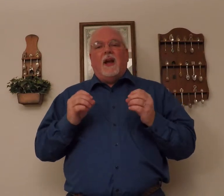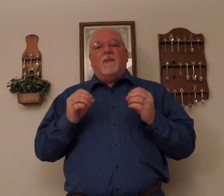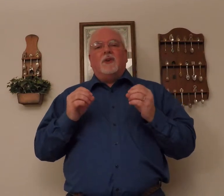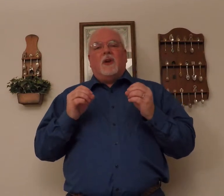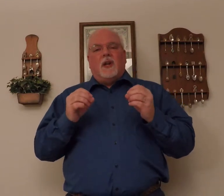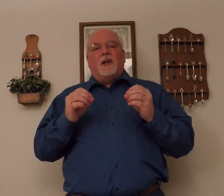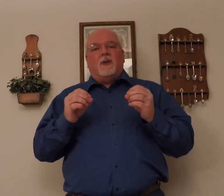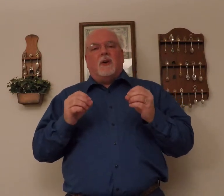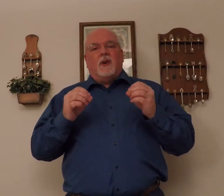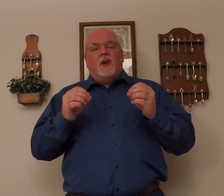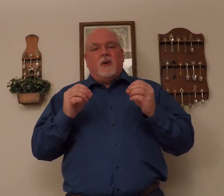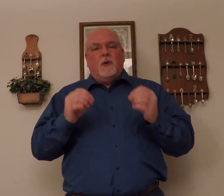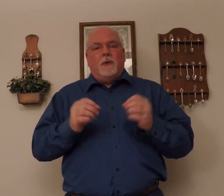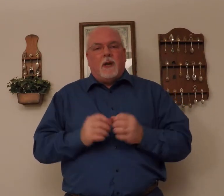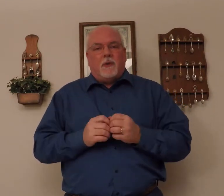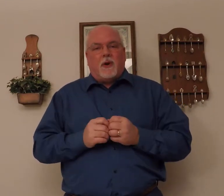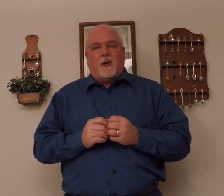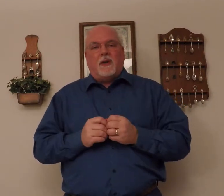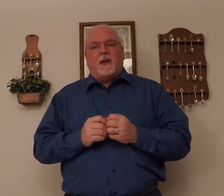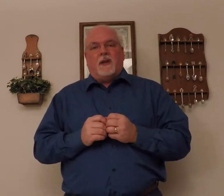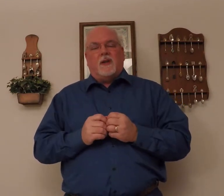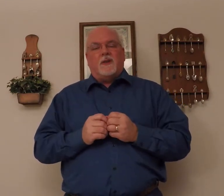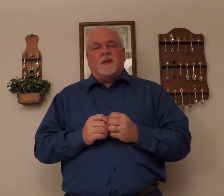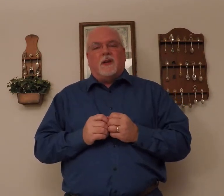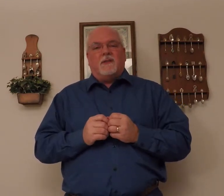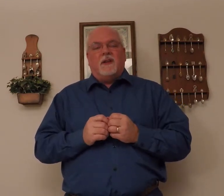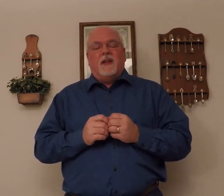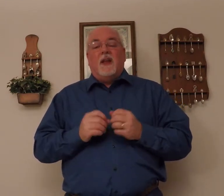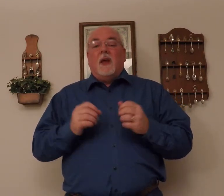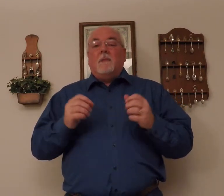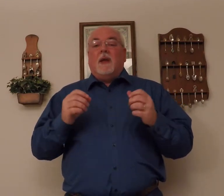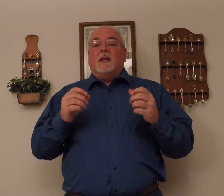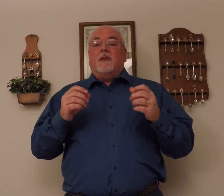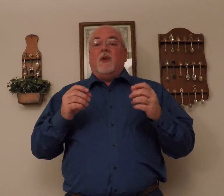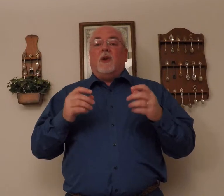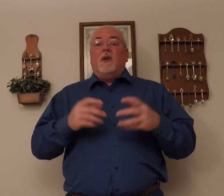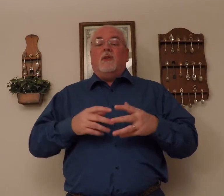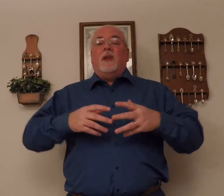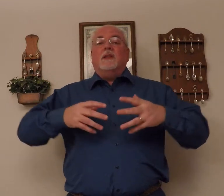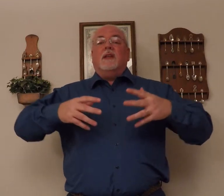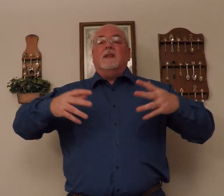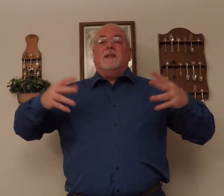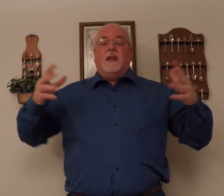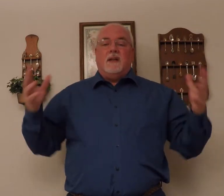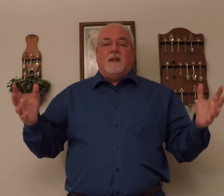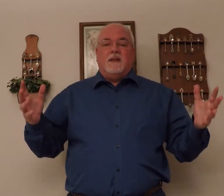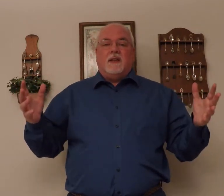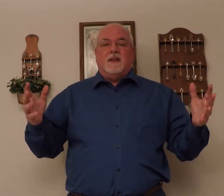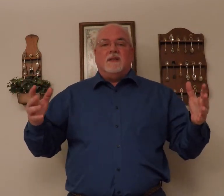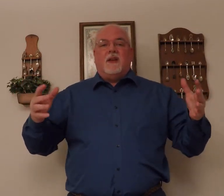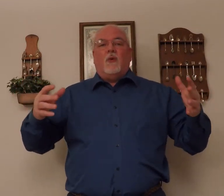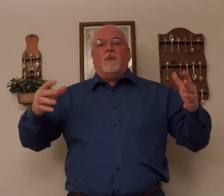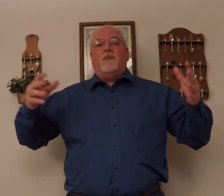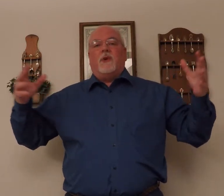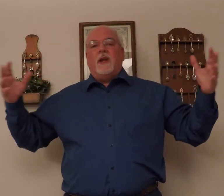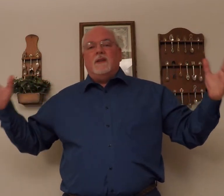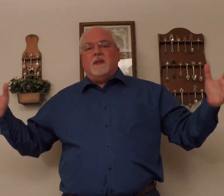how much clearer you'll be able to articulate yourself. Because if you learn things in sentences or phrases